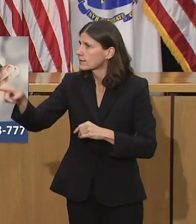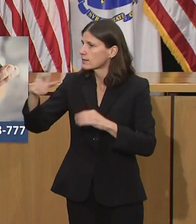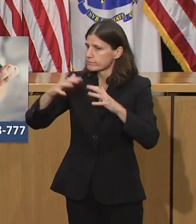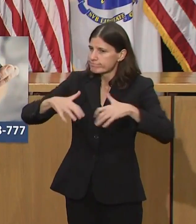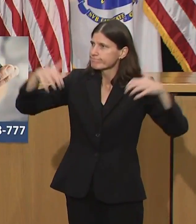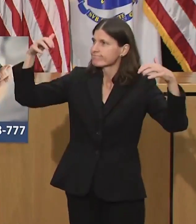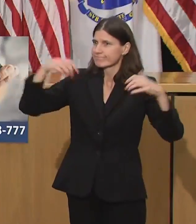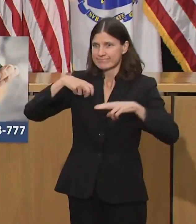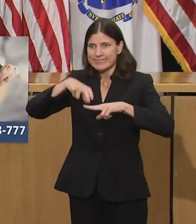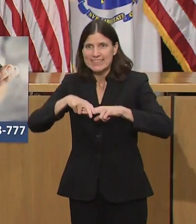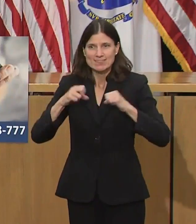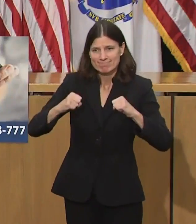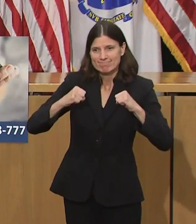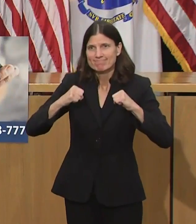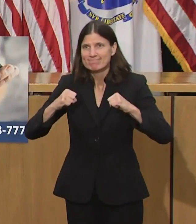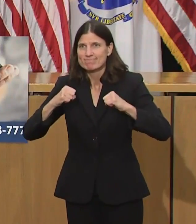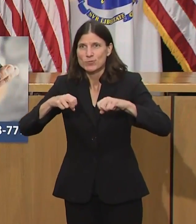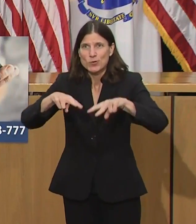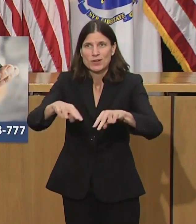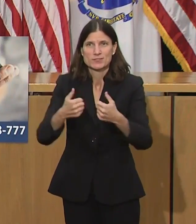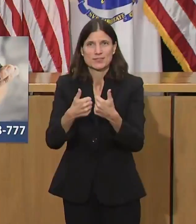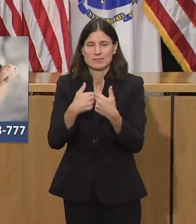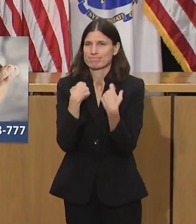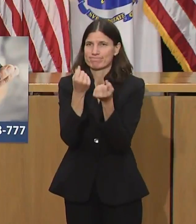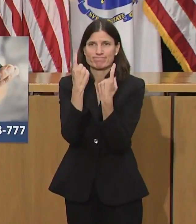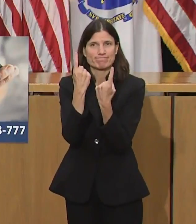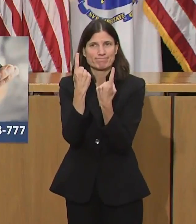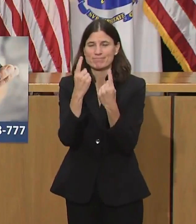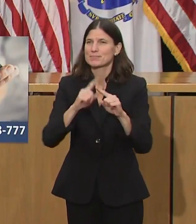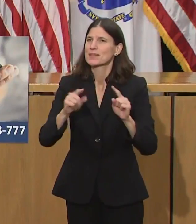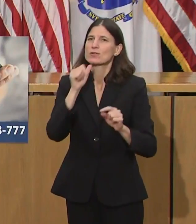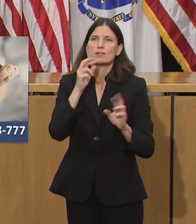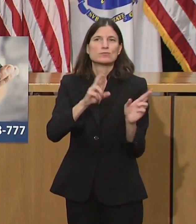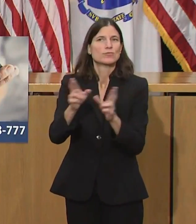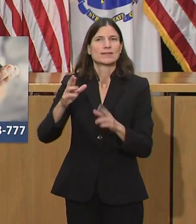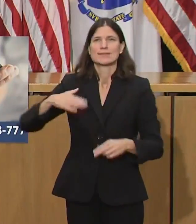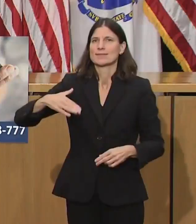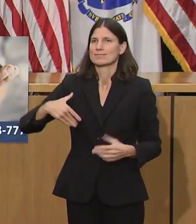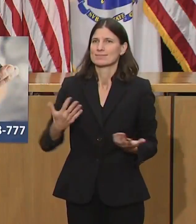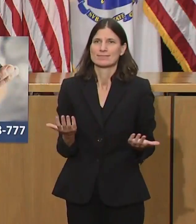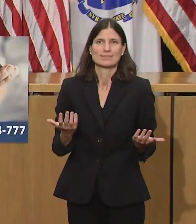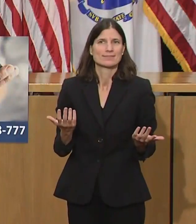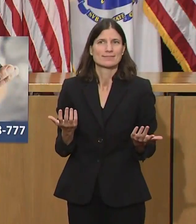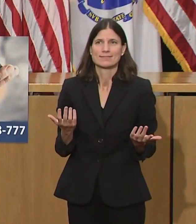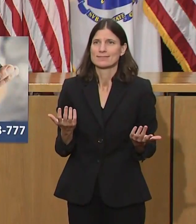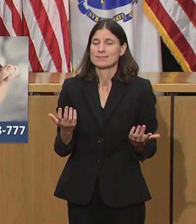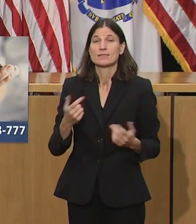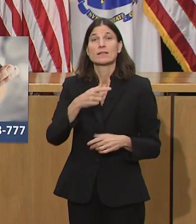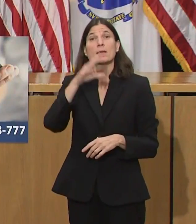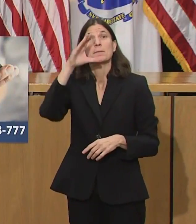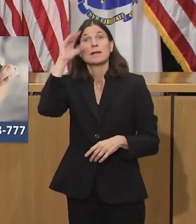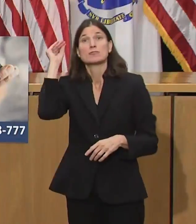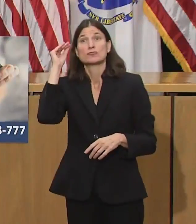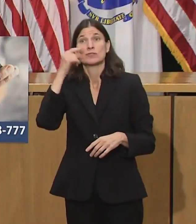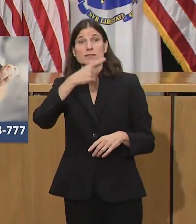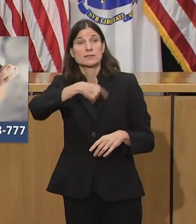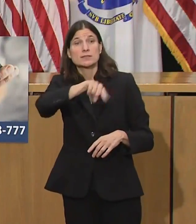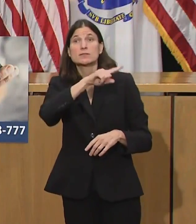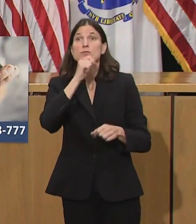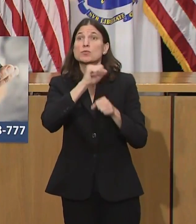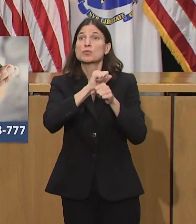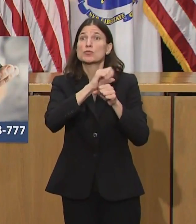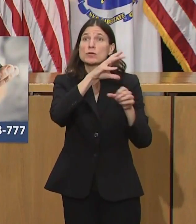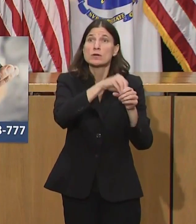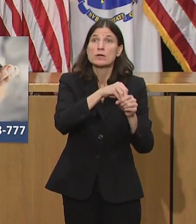appreciate the professionalism of the Gillette in the Patriots team the revolutions and the Red Sox